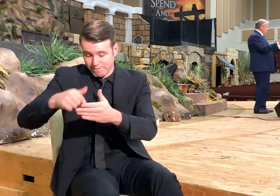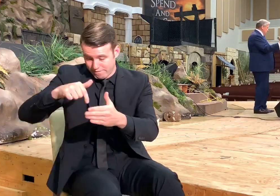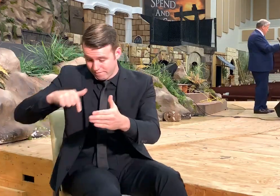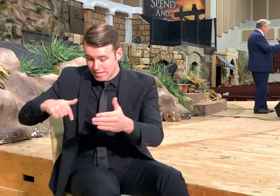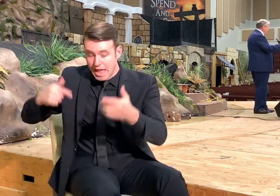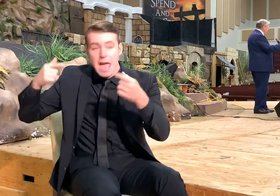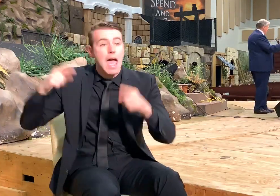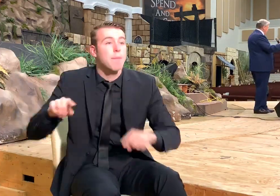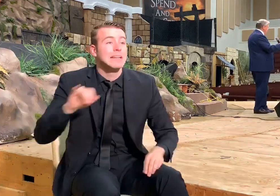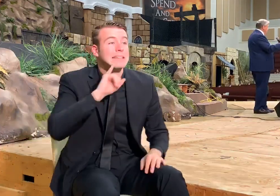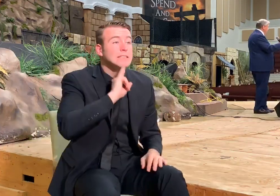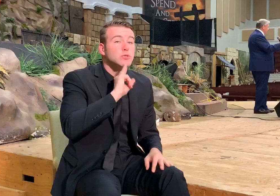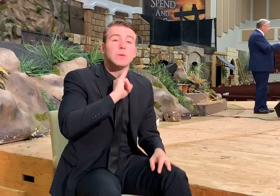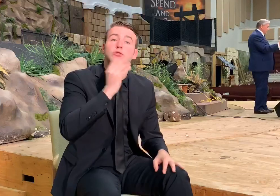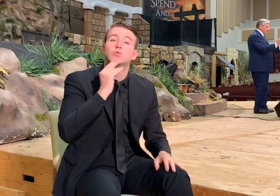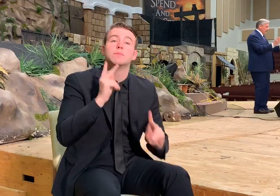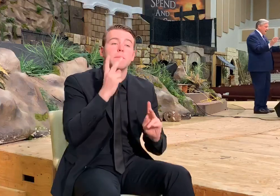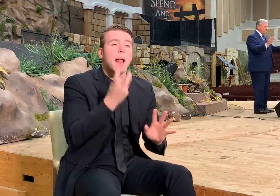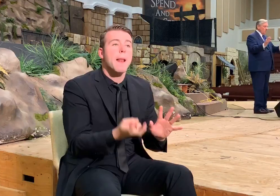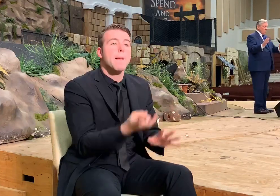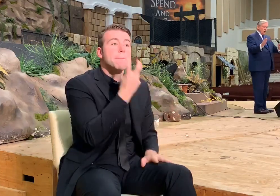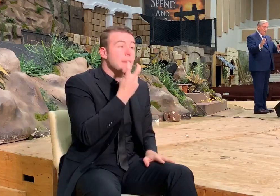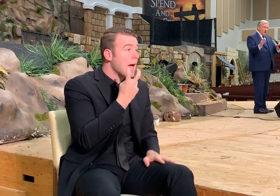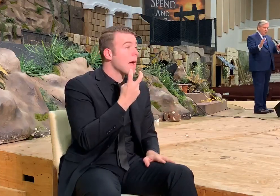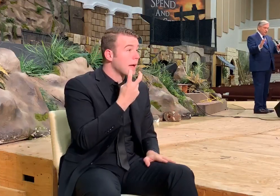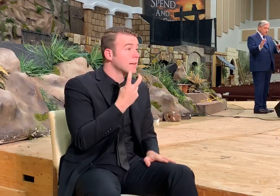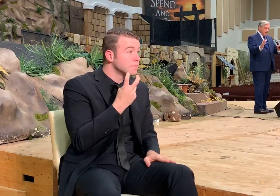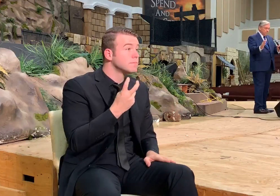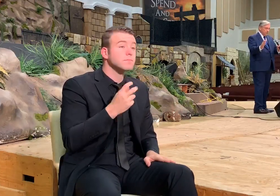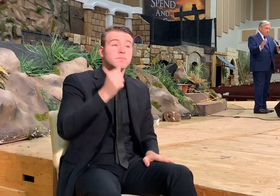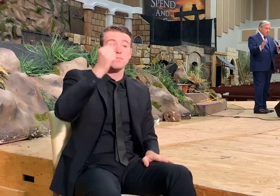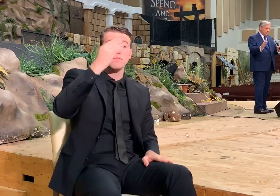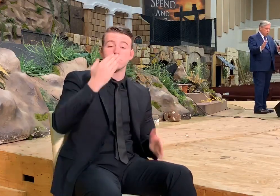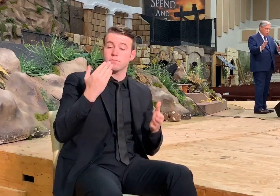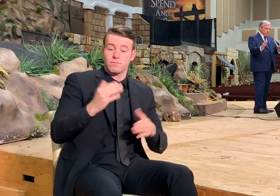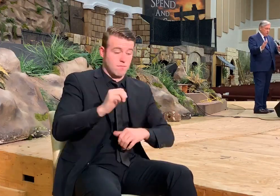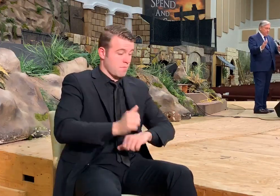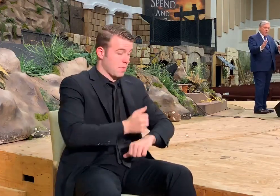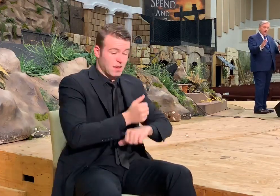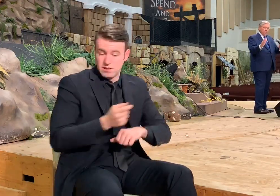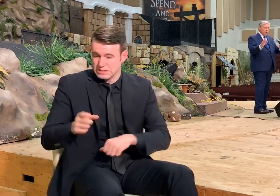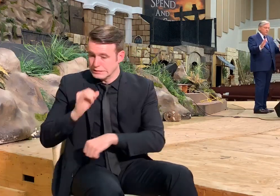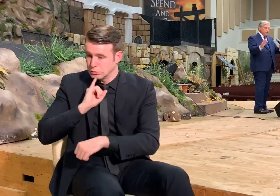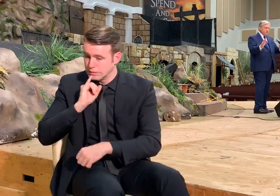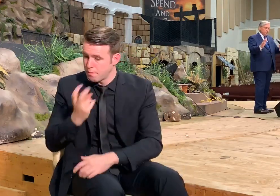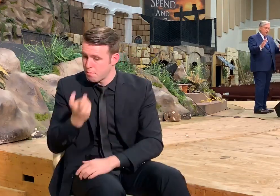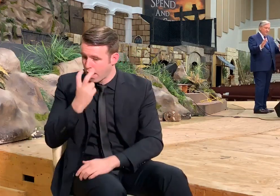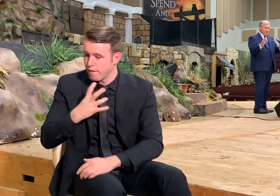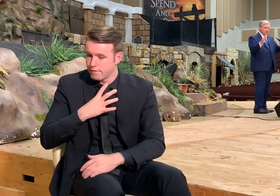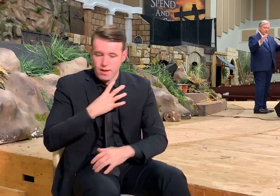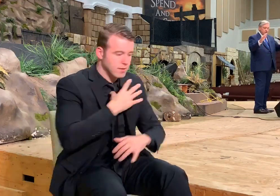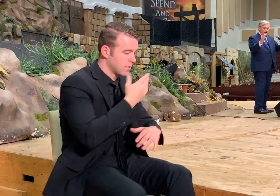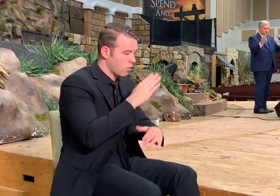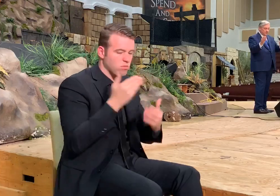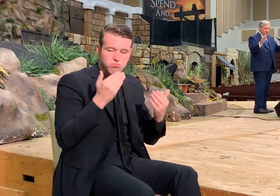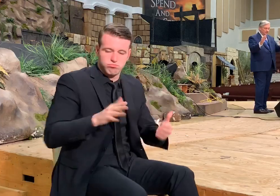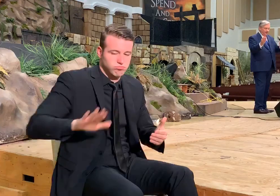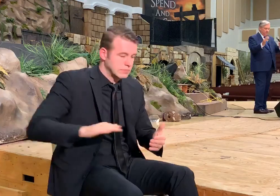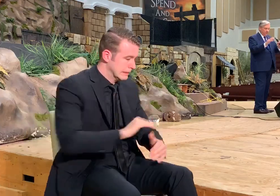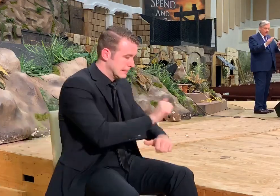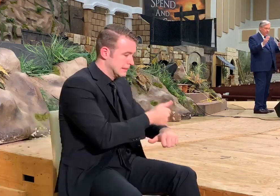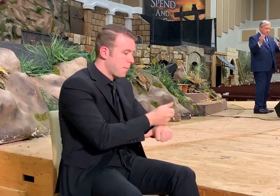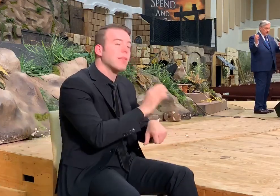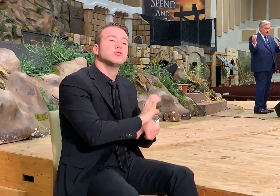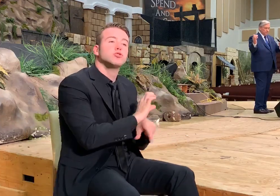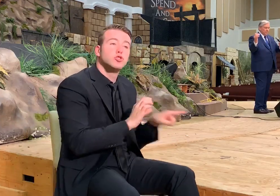happened to Israel. During that time, God has established the church. The Old Testament prophets did not see